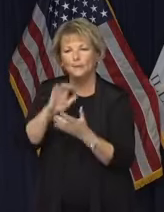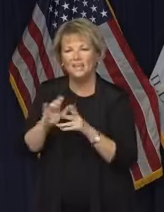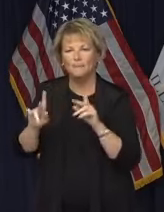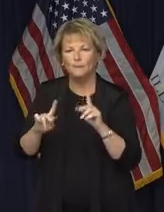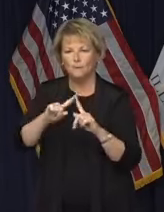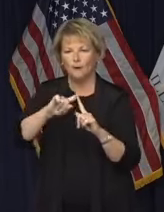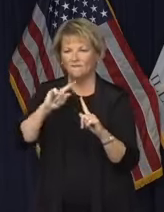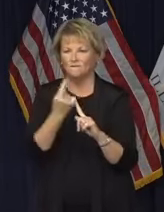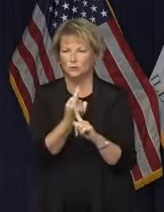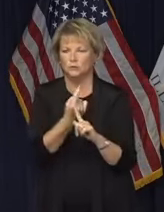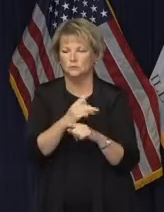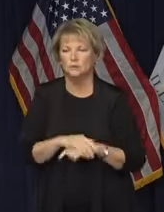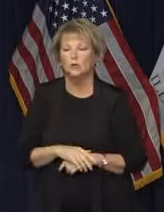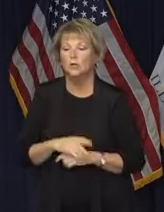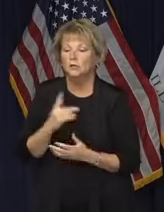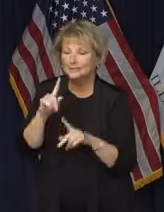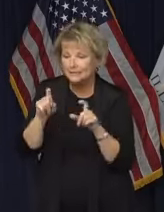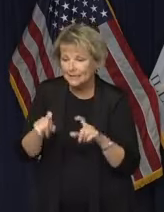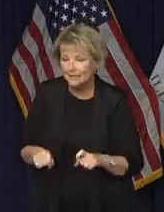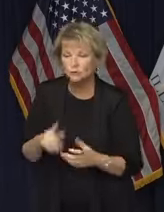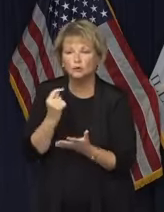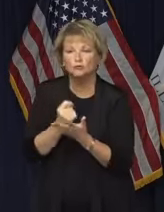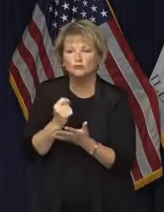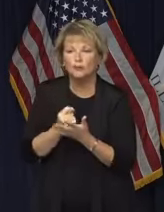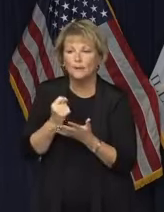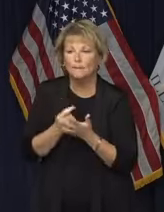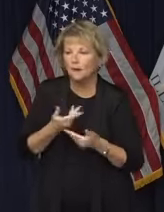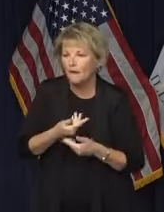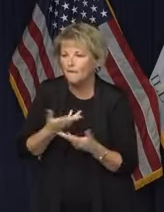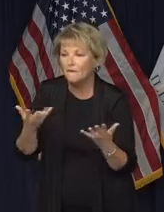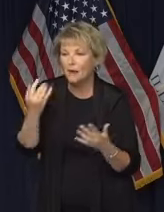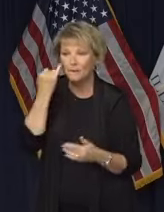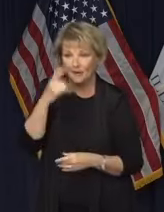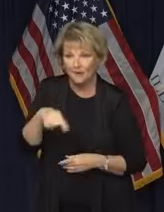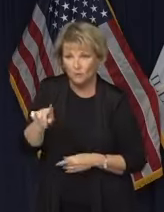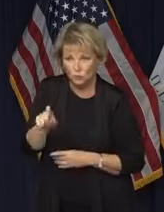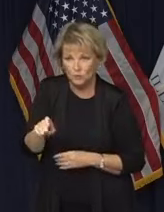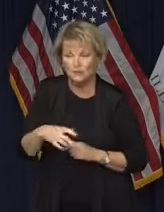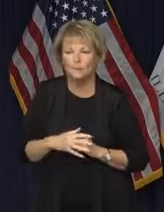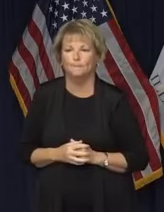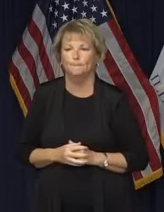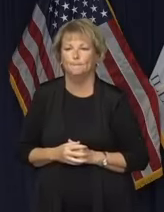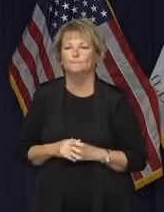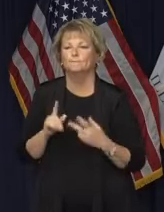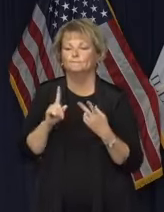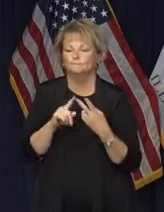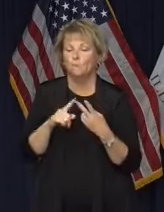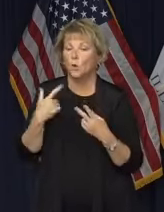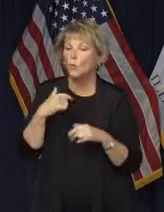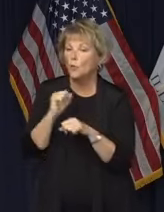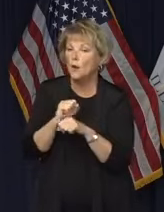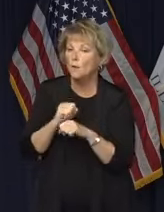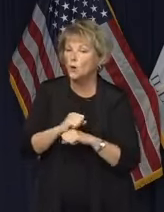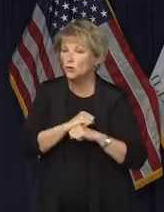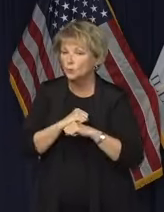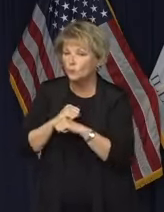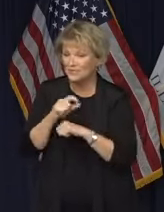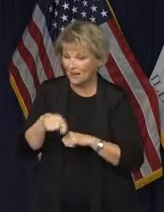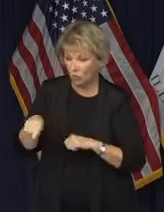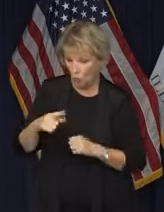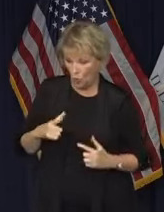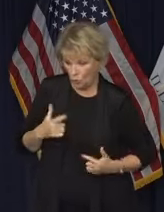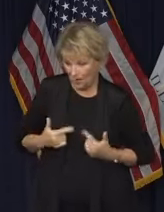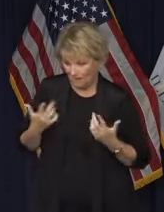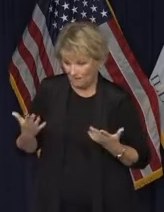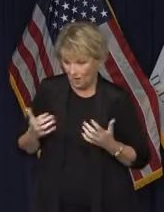sure that tests and treatment are available to anyone who needs them. We've worked to protect Illinoisans from the worst